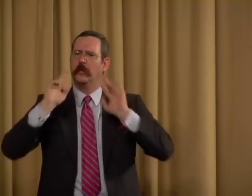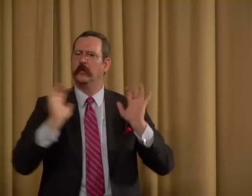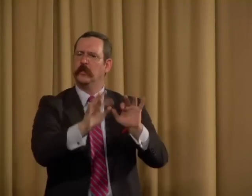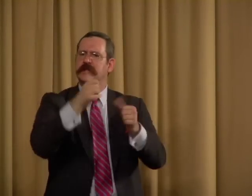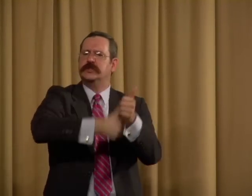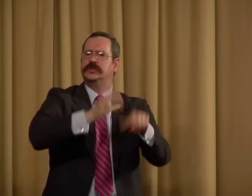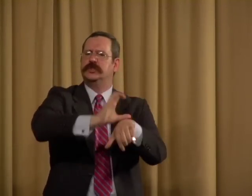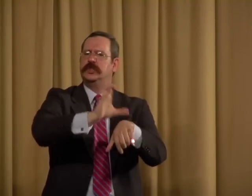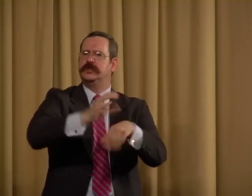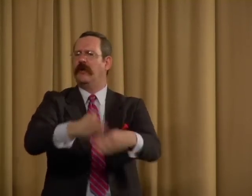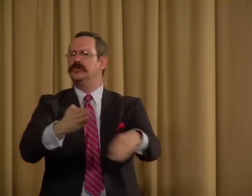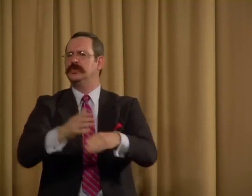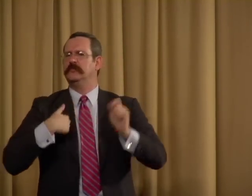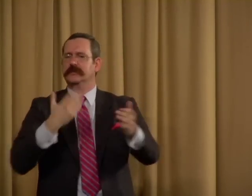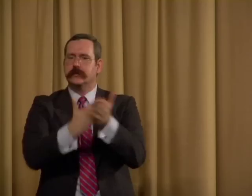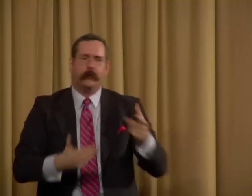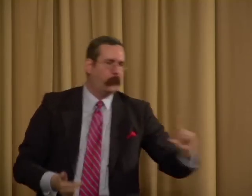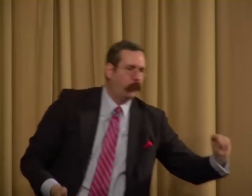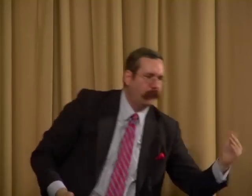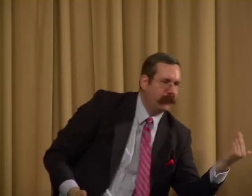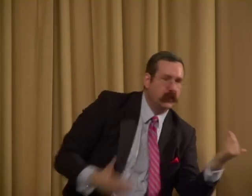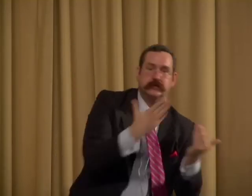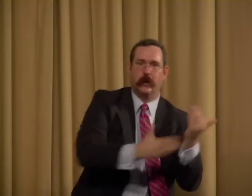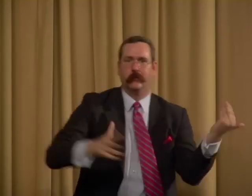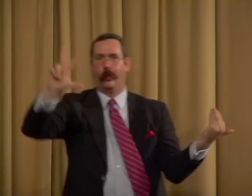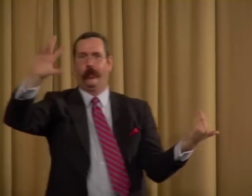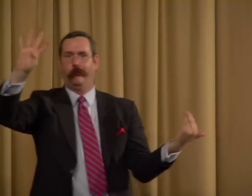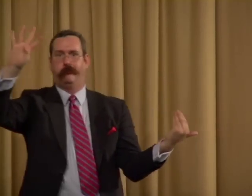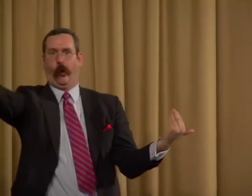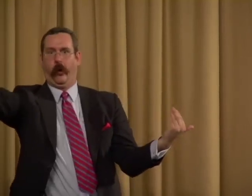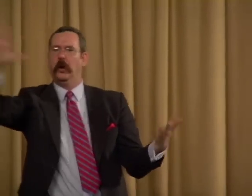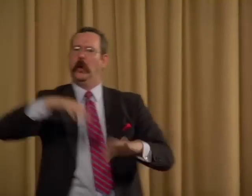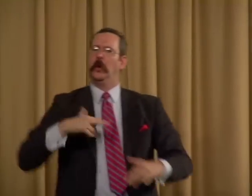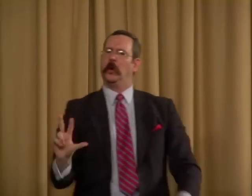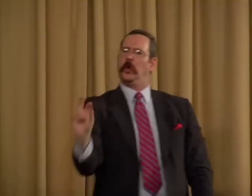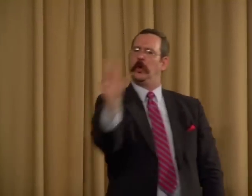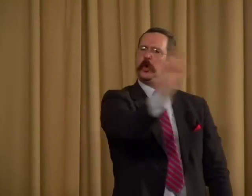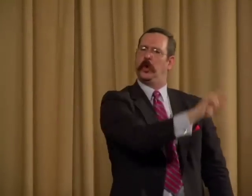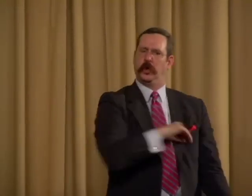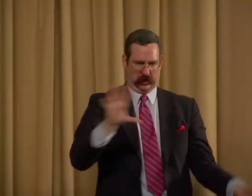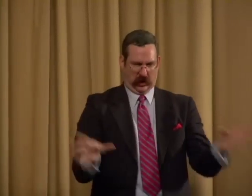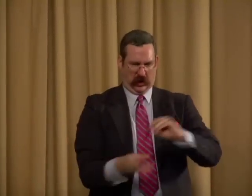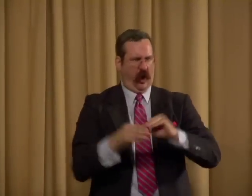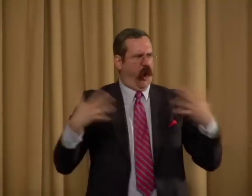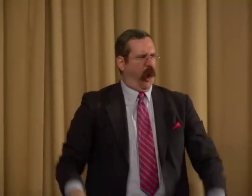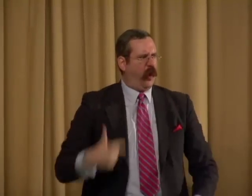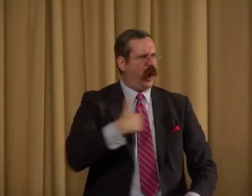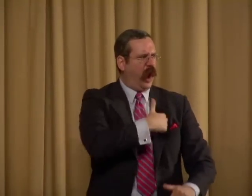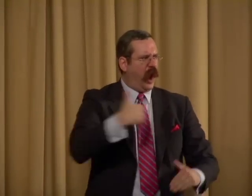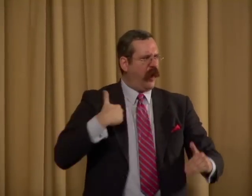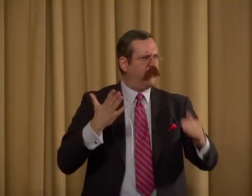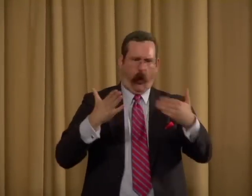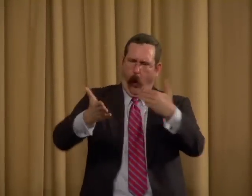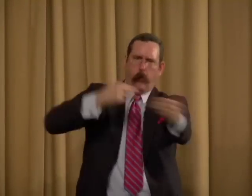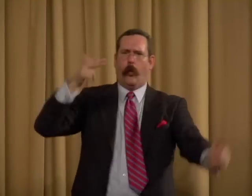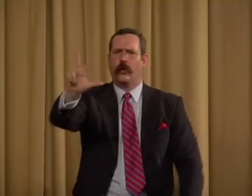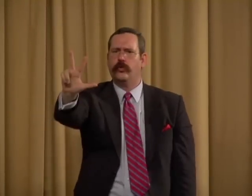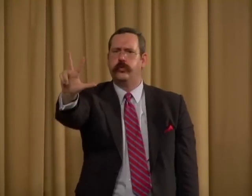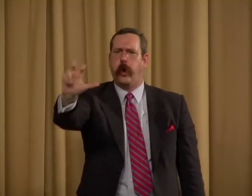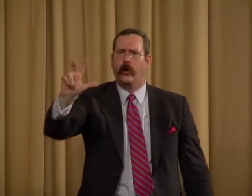would say probably 30 people go to each of those churches. And when you add up that total, that's